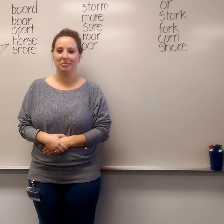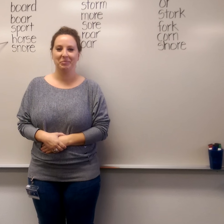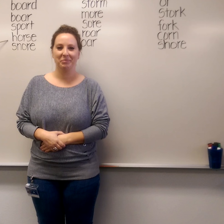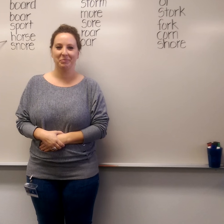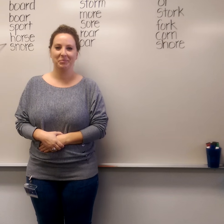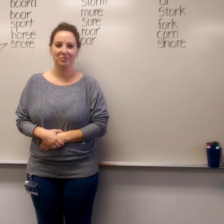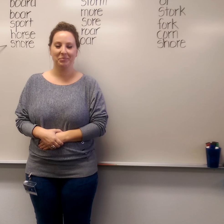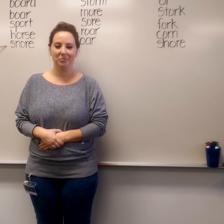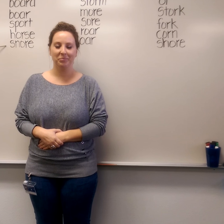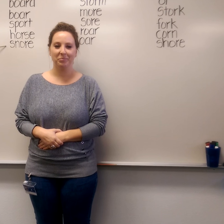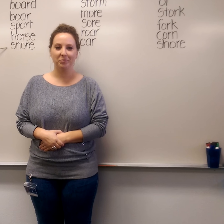Snore